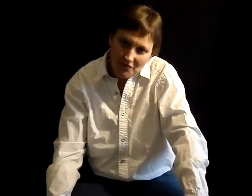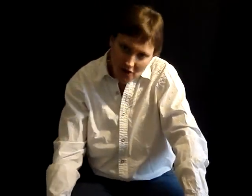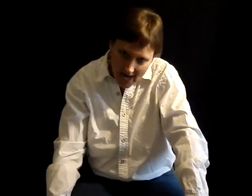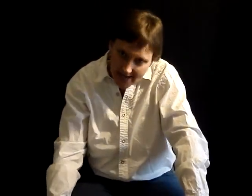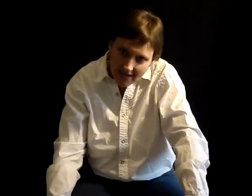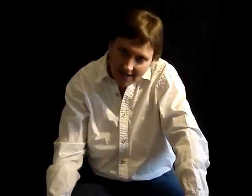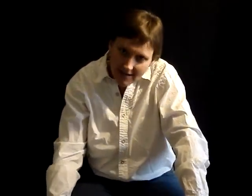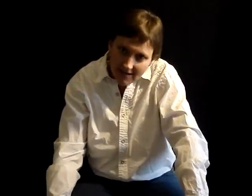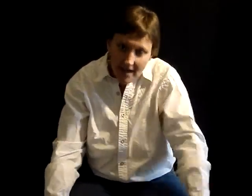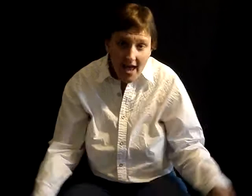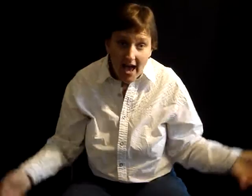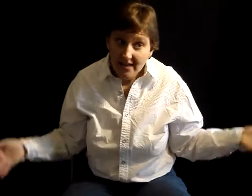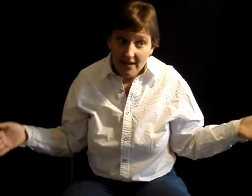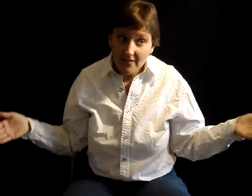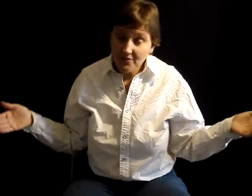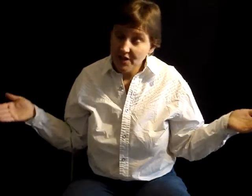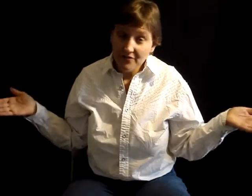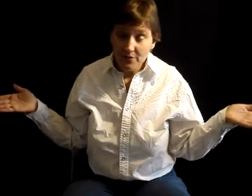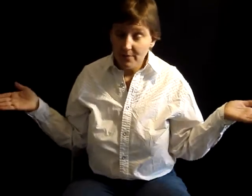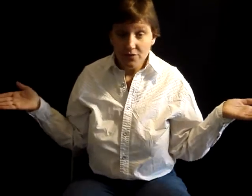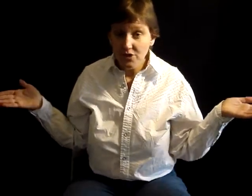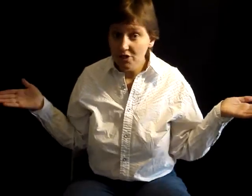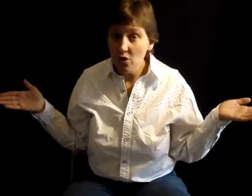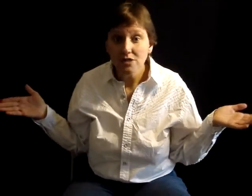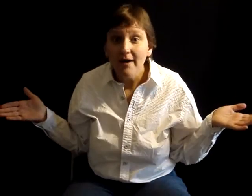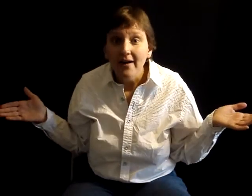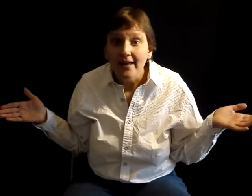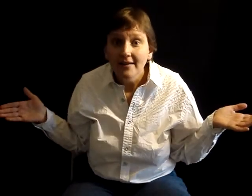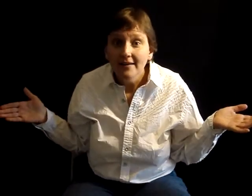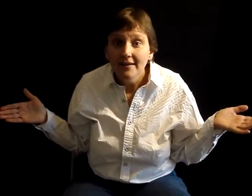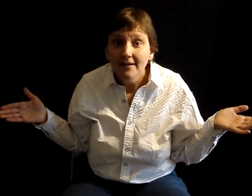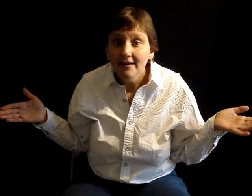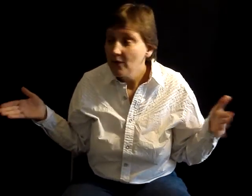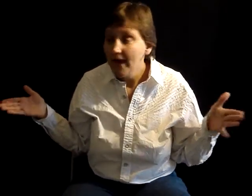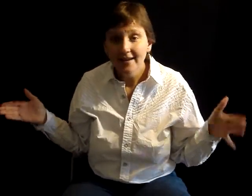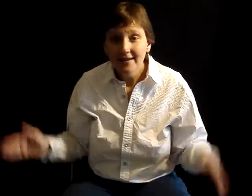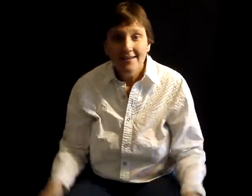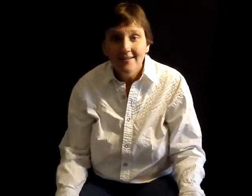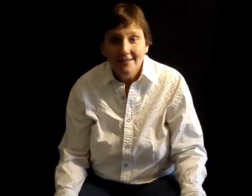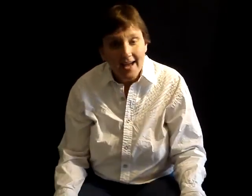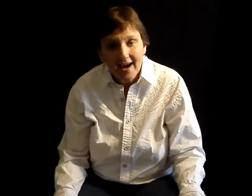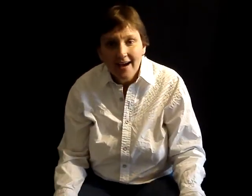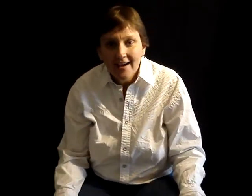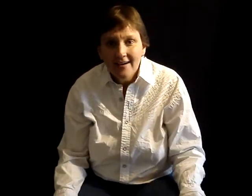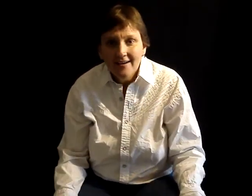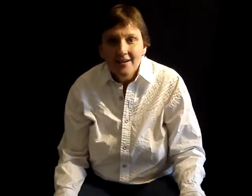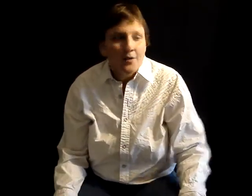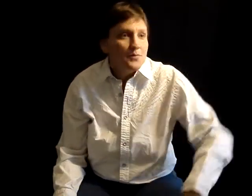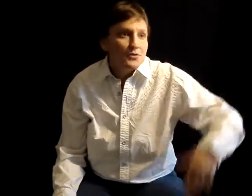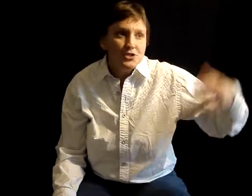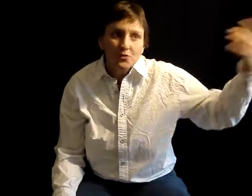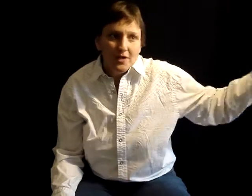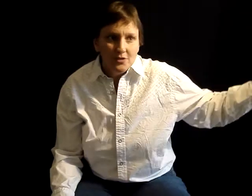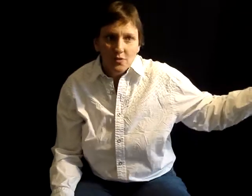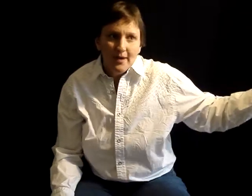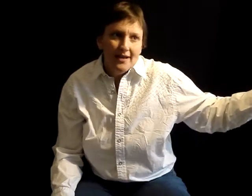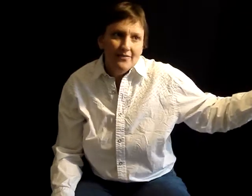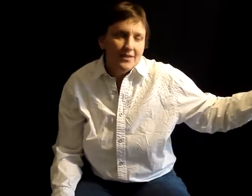fraud and Jeffrey Bukes knows about it, right? Yeah. Bruce Sewell knew about it, the